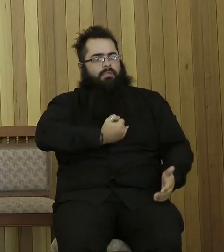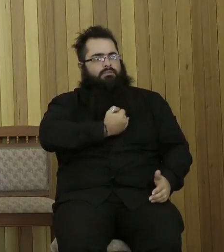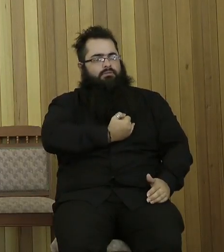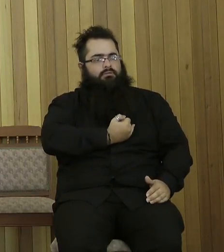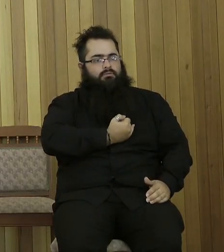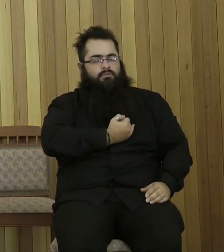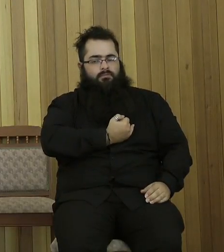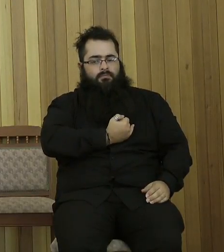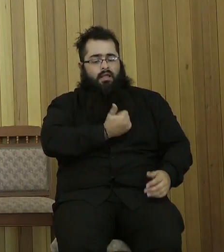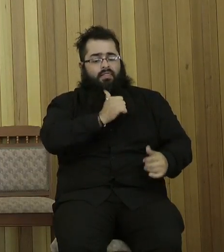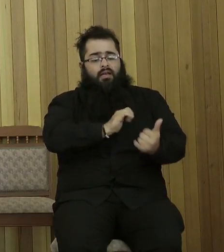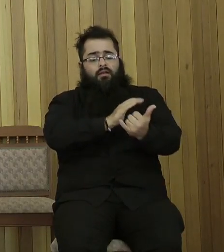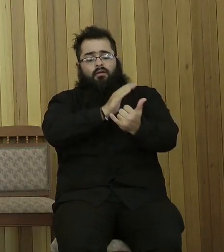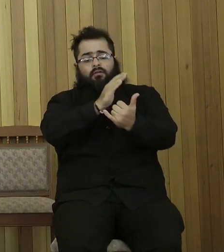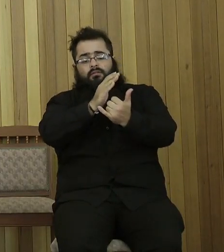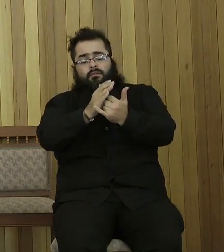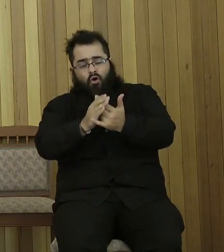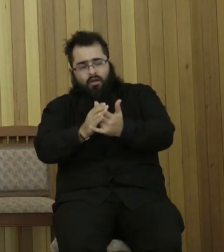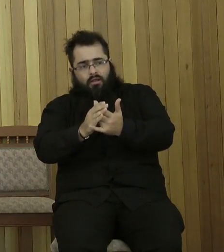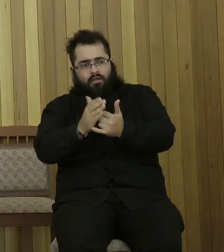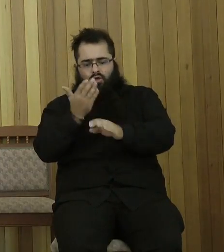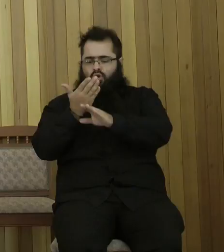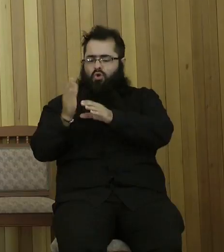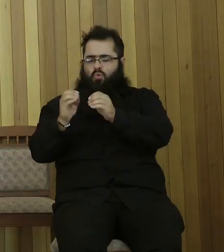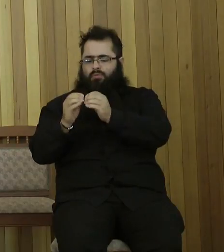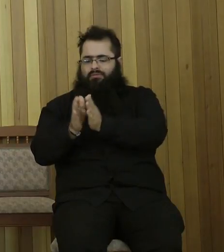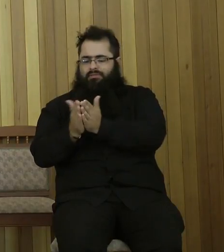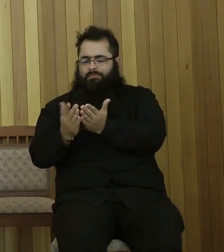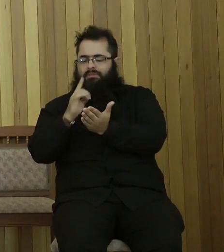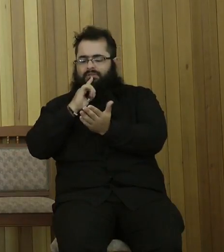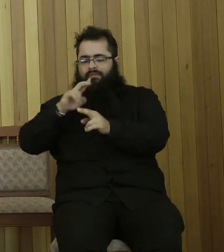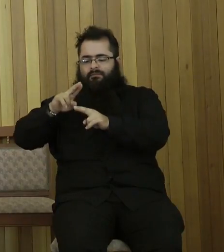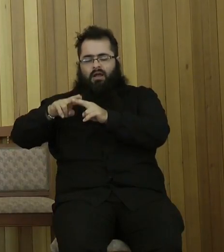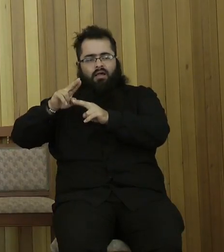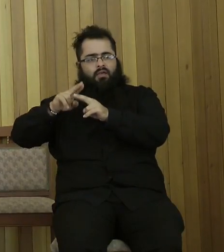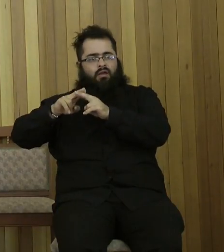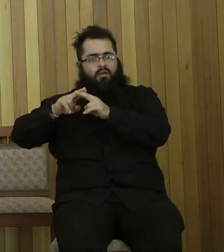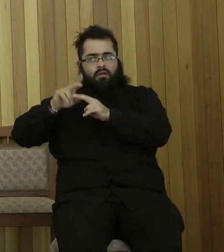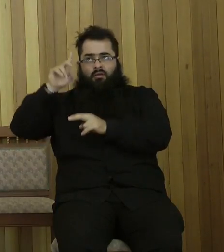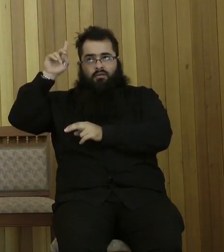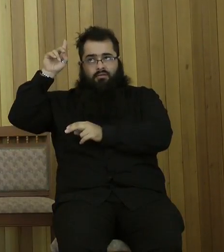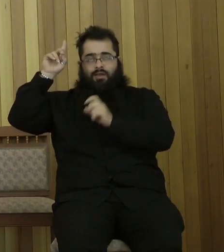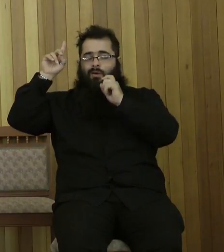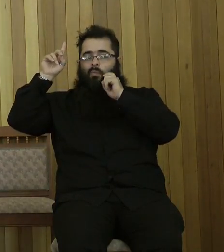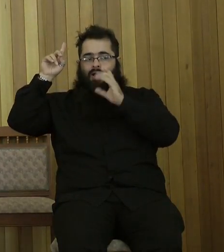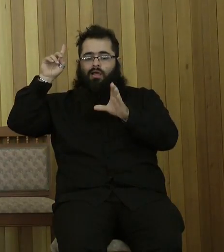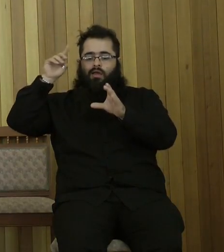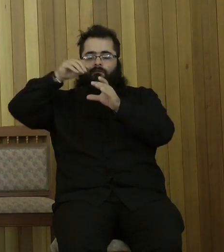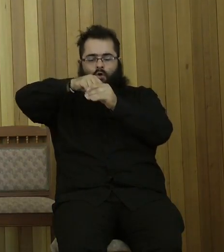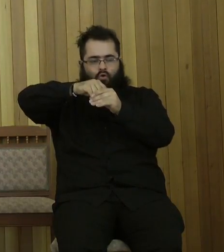the New Testament makes it clear that the Father will be involved with His Son's return. In Revelation 6, it says that the wicked